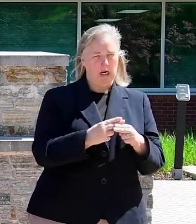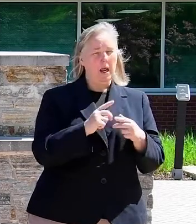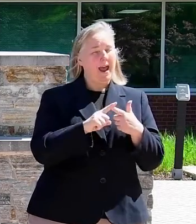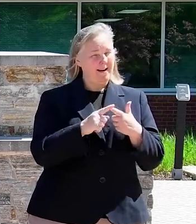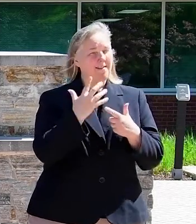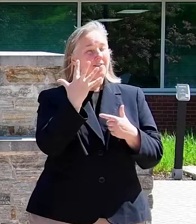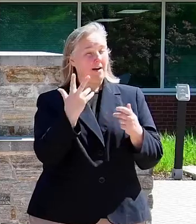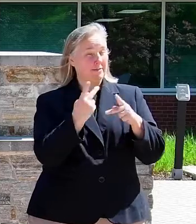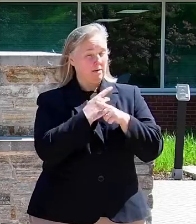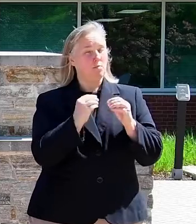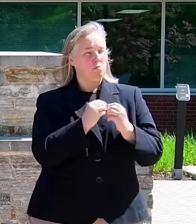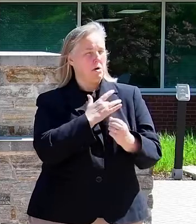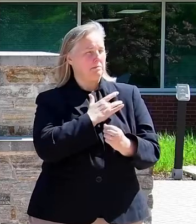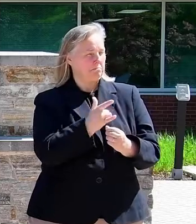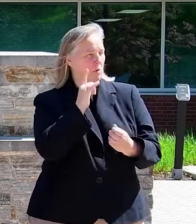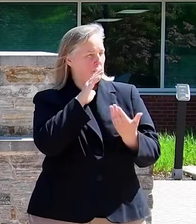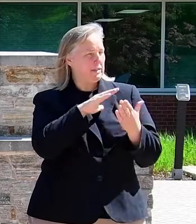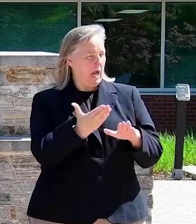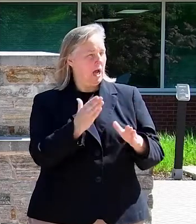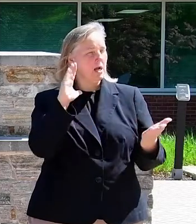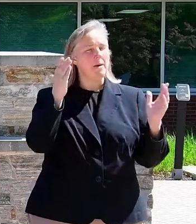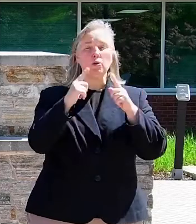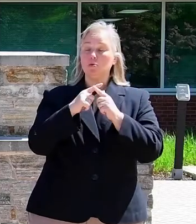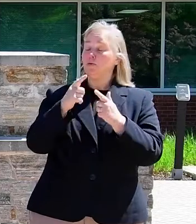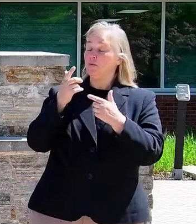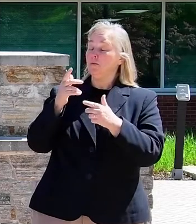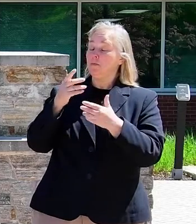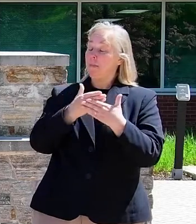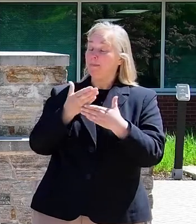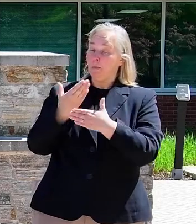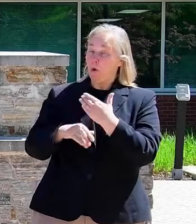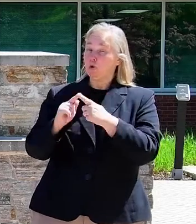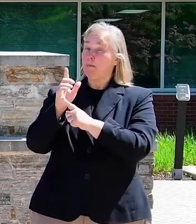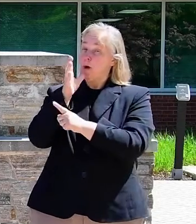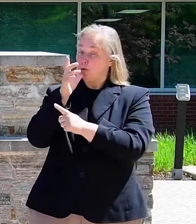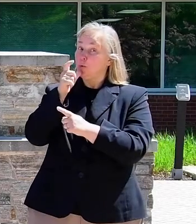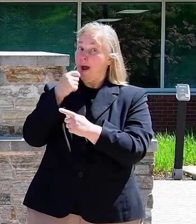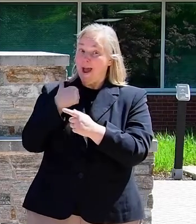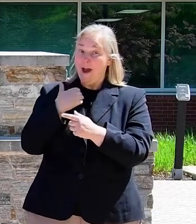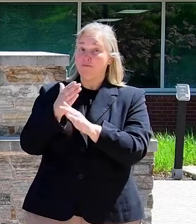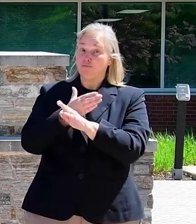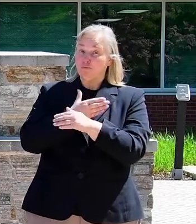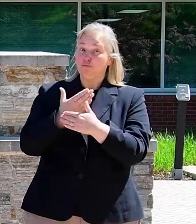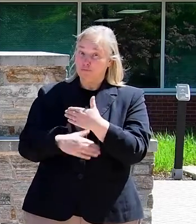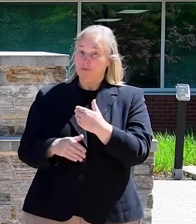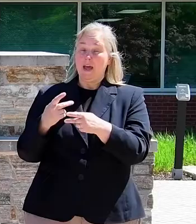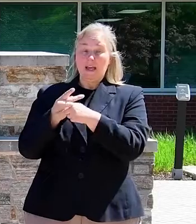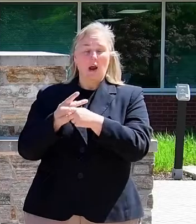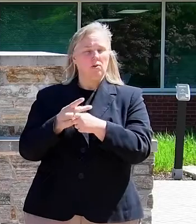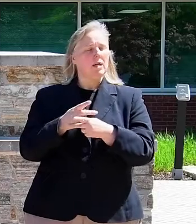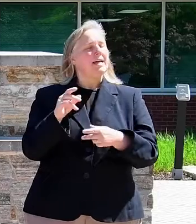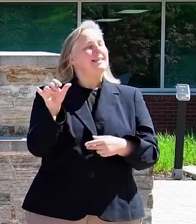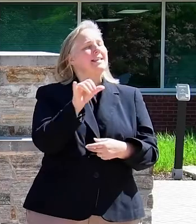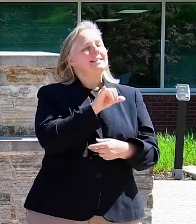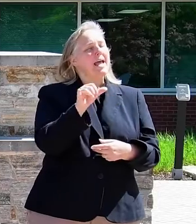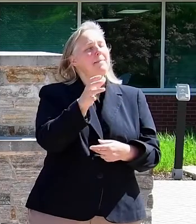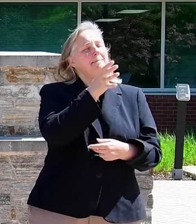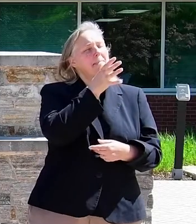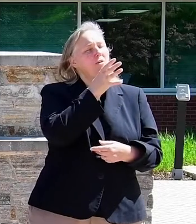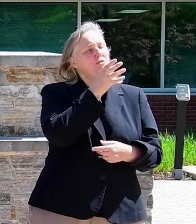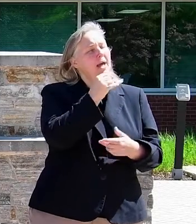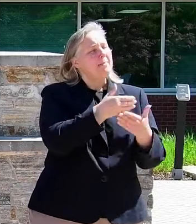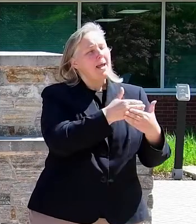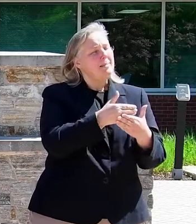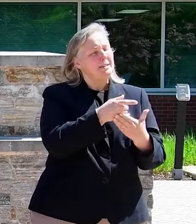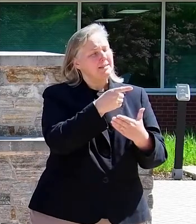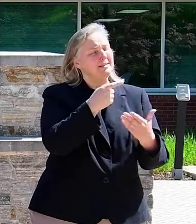die than those born to mothers who do get care. These same mothers and babies are also less likely